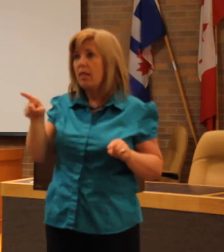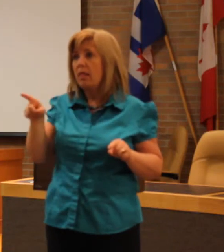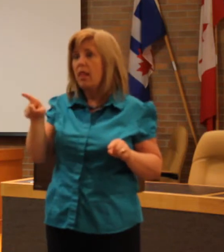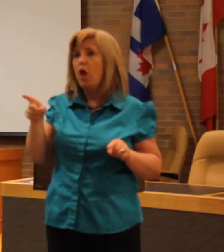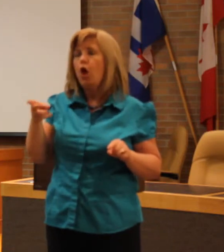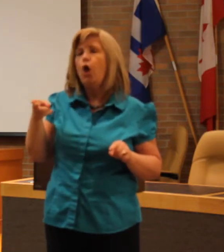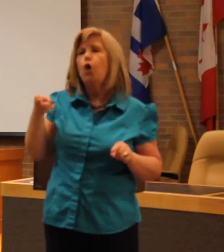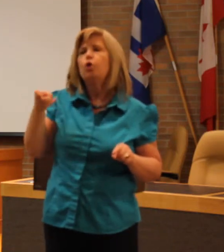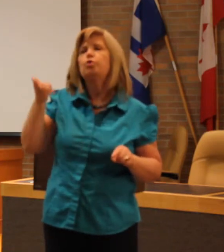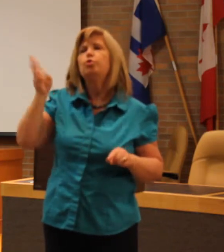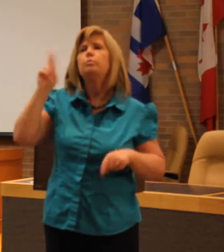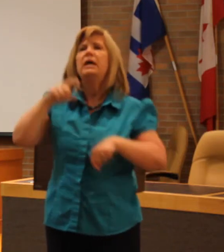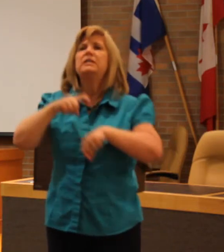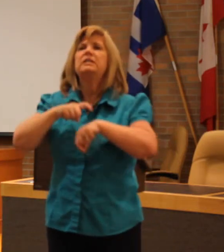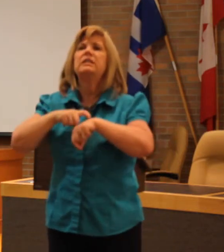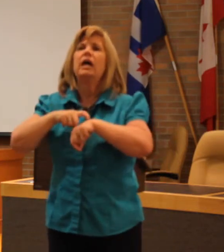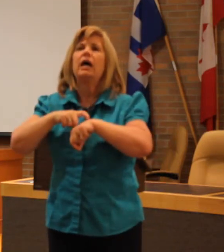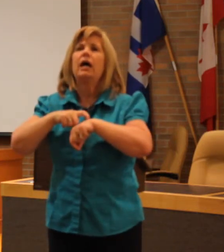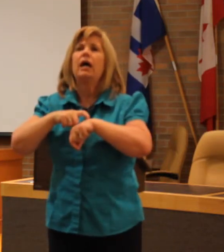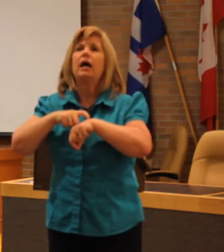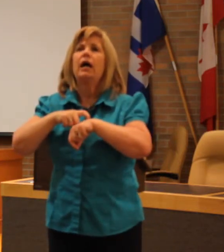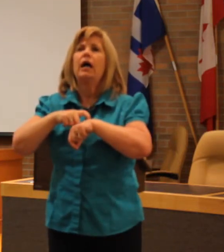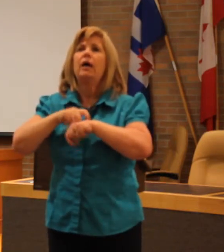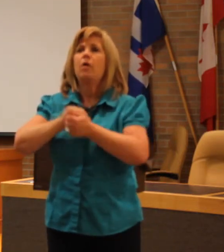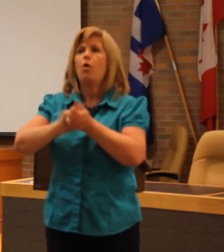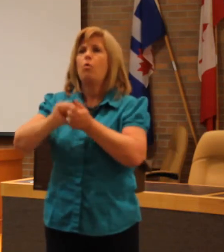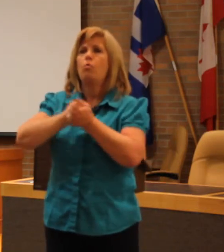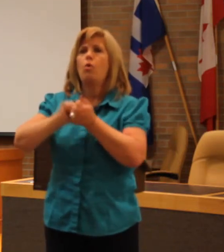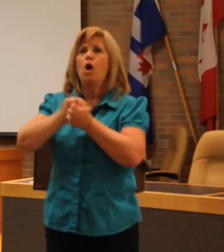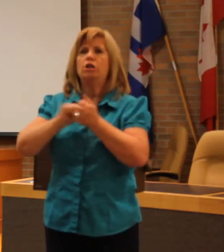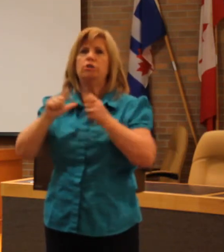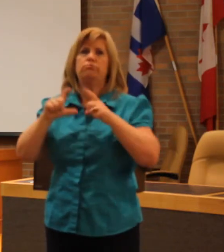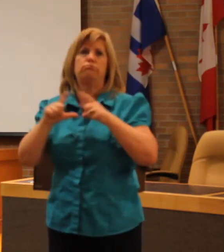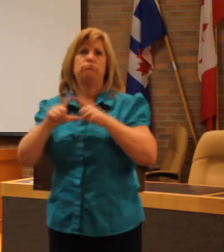too much time washing my genitals, for example.